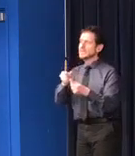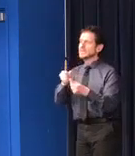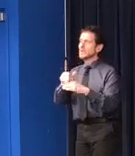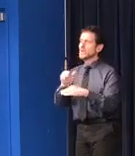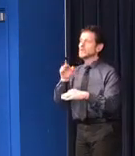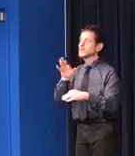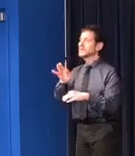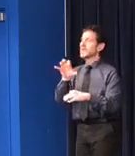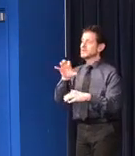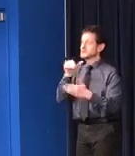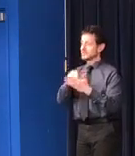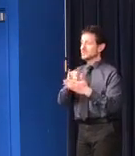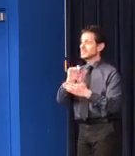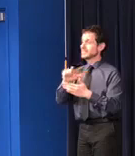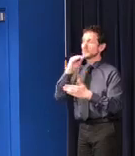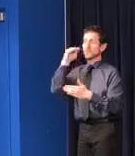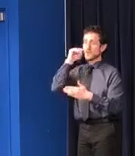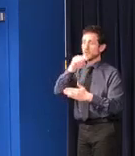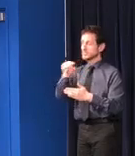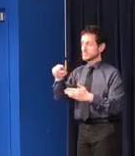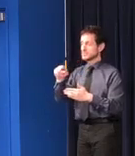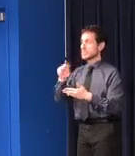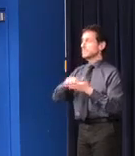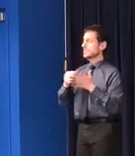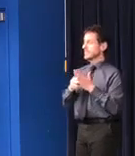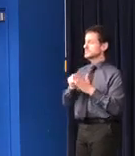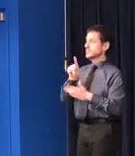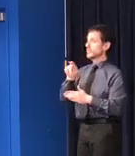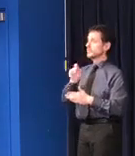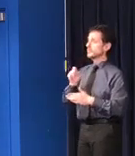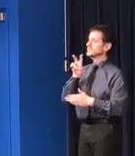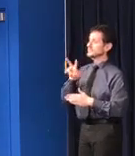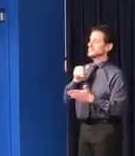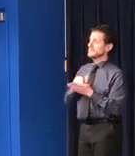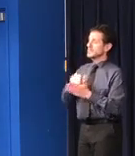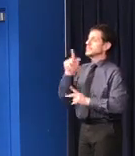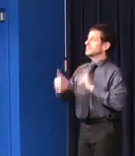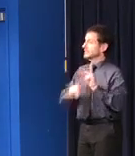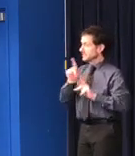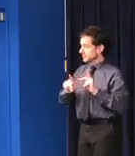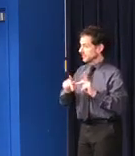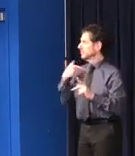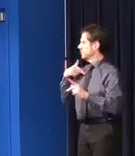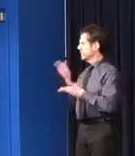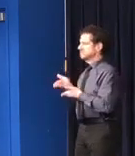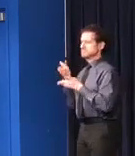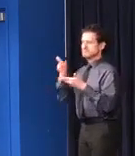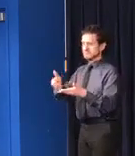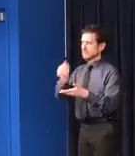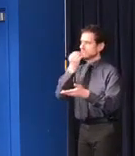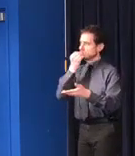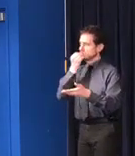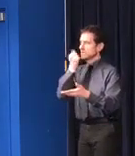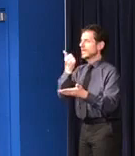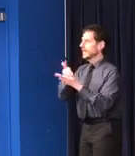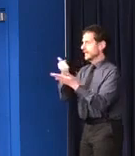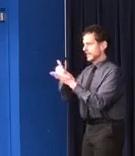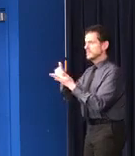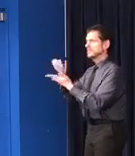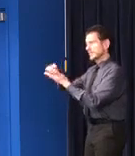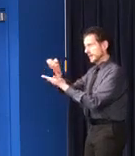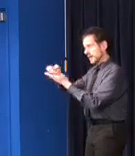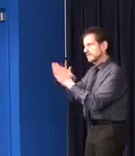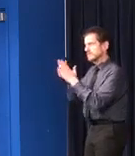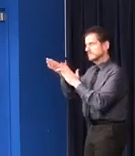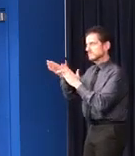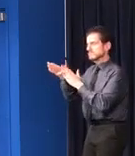Illinois households, feeding over 1.7 million people in our state and stimulating our economy. People eligible for